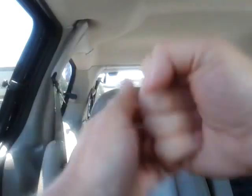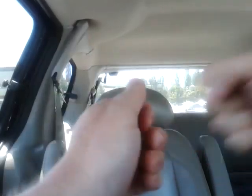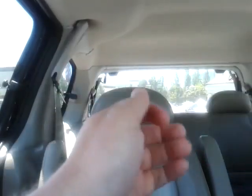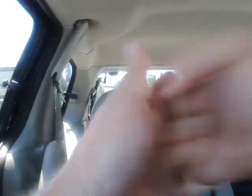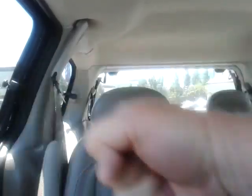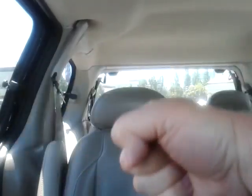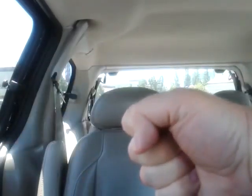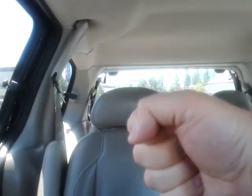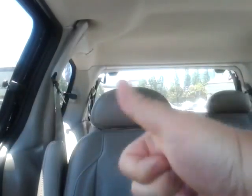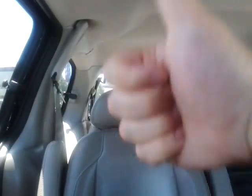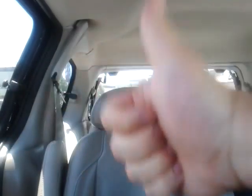atheism.